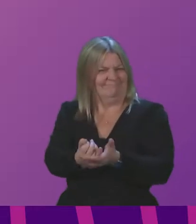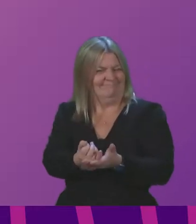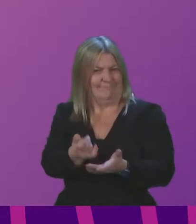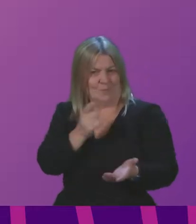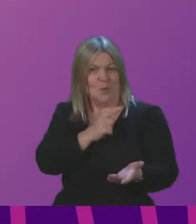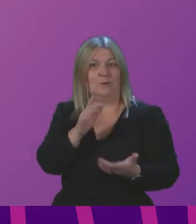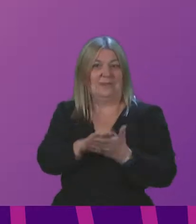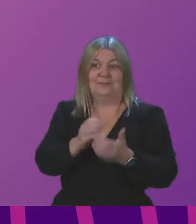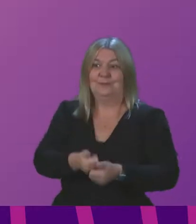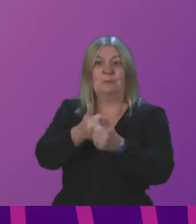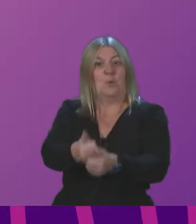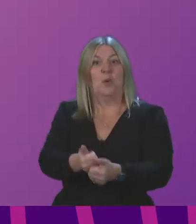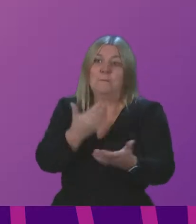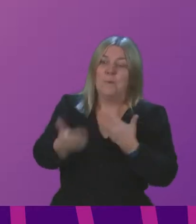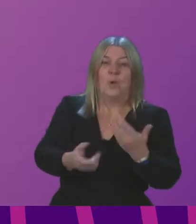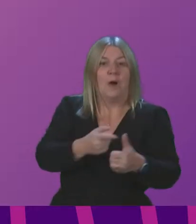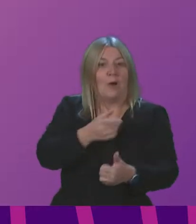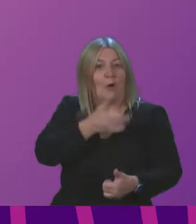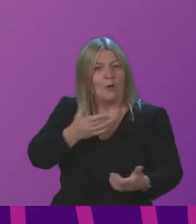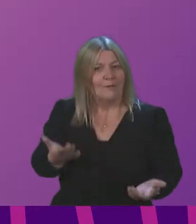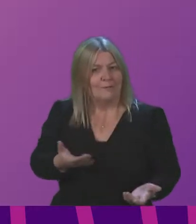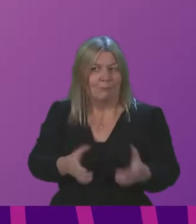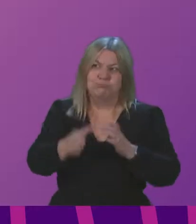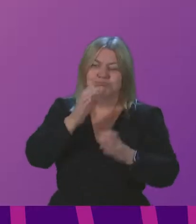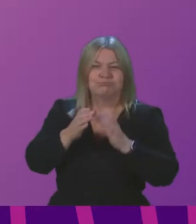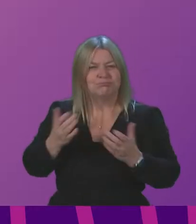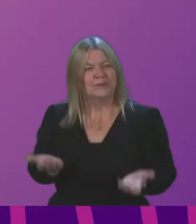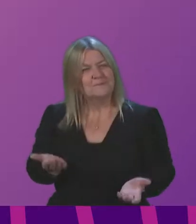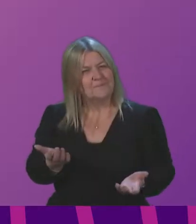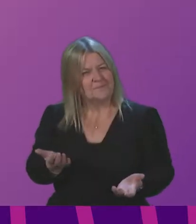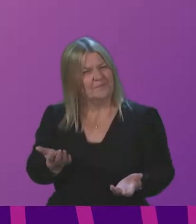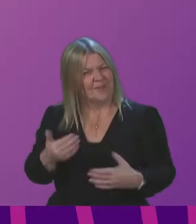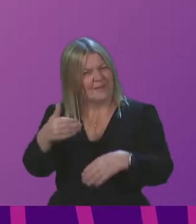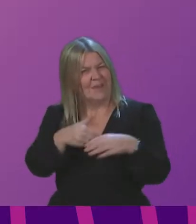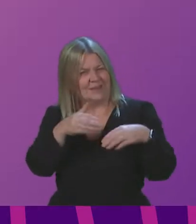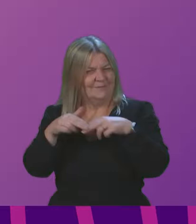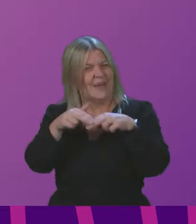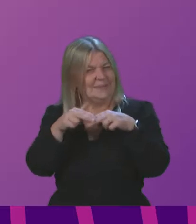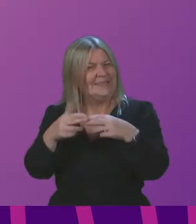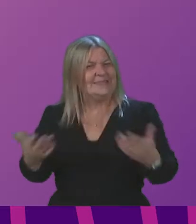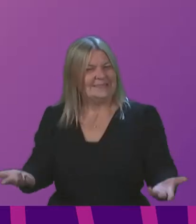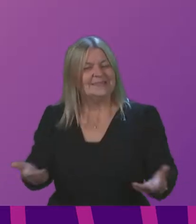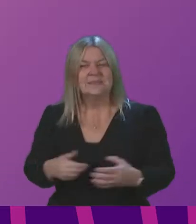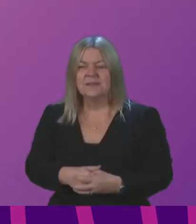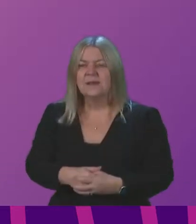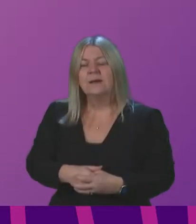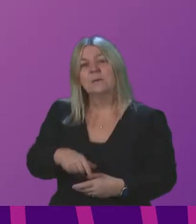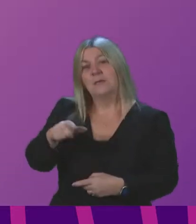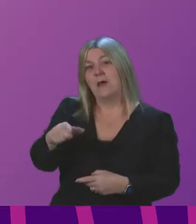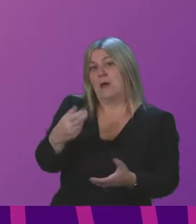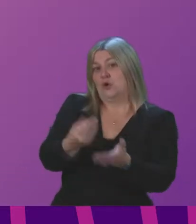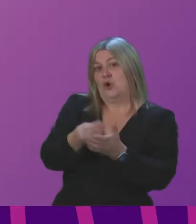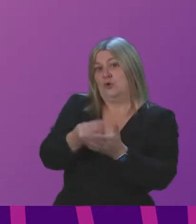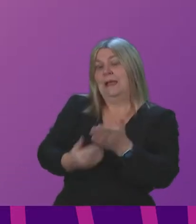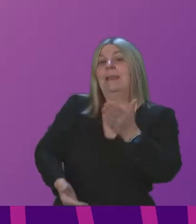has on children and households. I have expressed my support for the uprating of minimum unit pricing. This policy was bold when it was